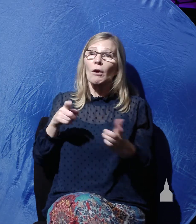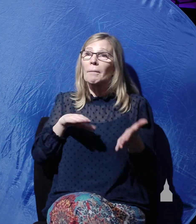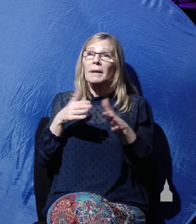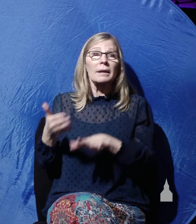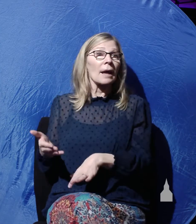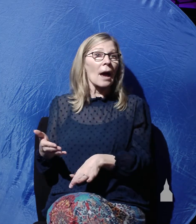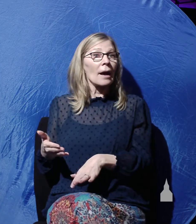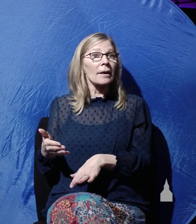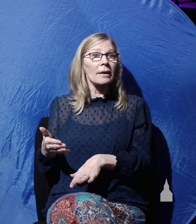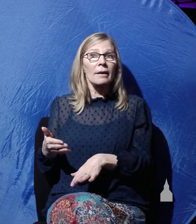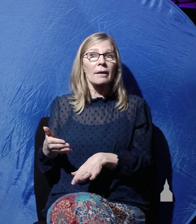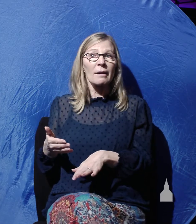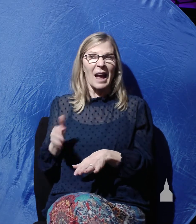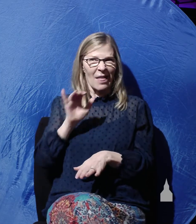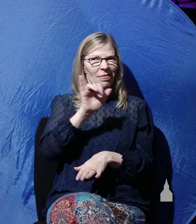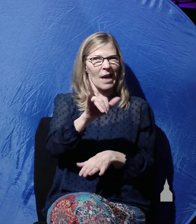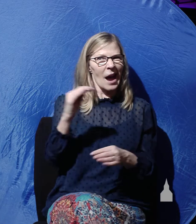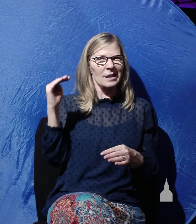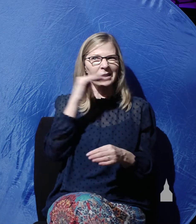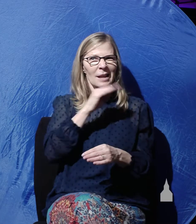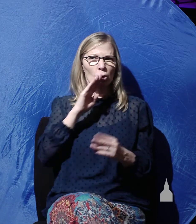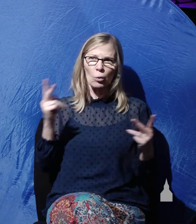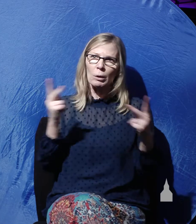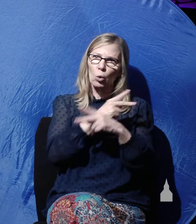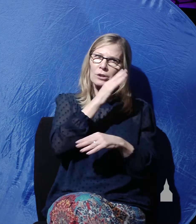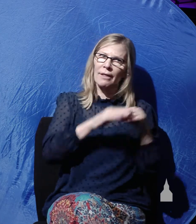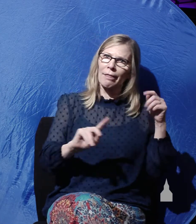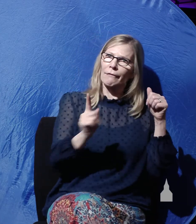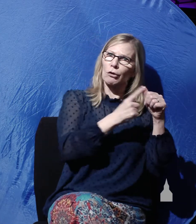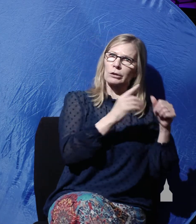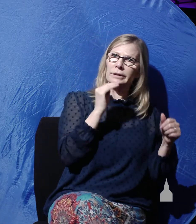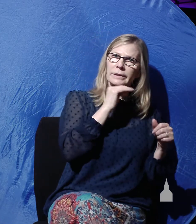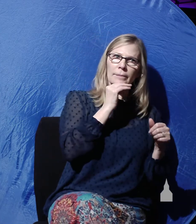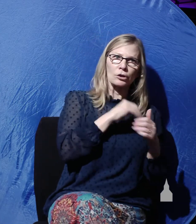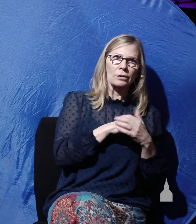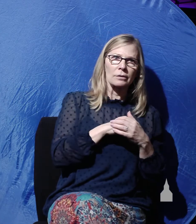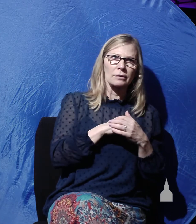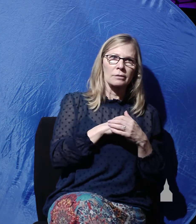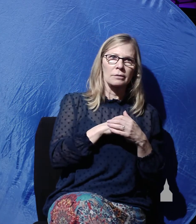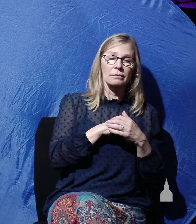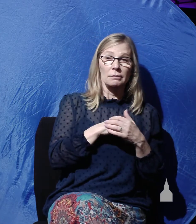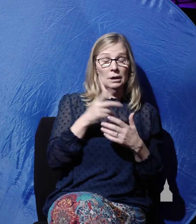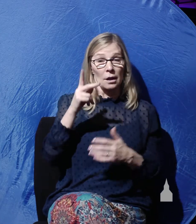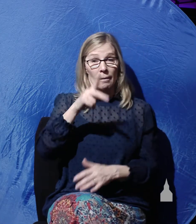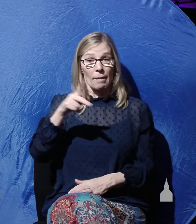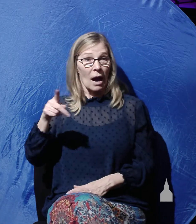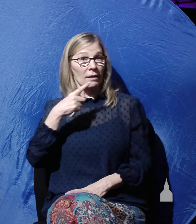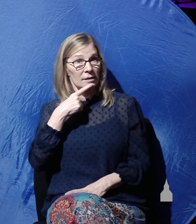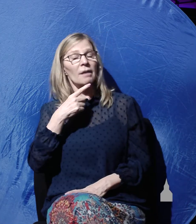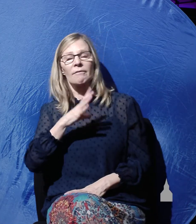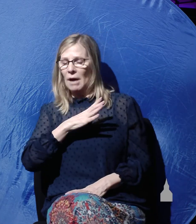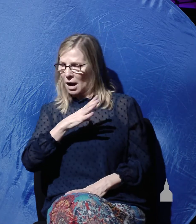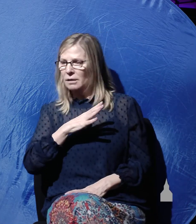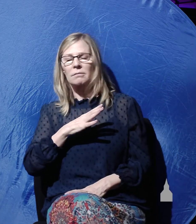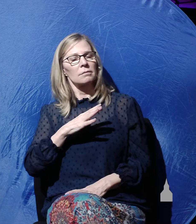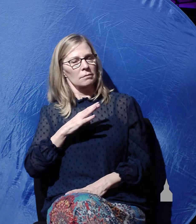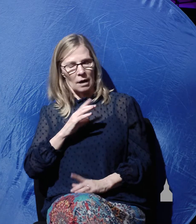dead and the last deception will be worse than the first. Pilate said to them, you have a guard, meaning I'm giving some soldiers to the tomb area.